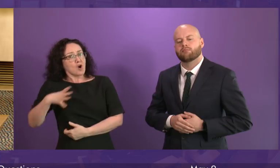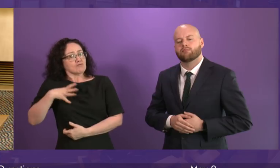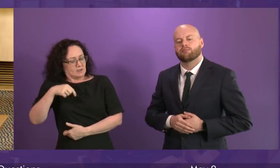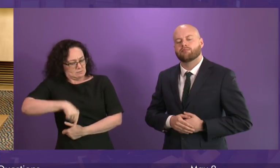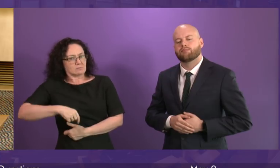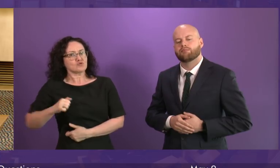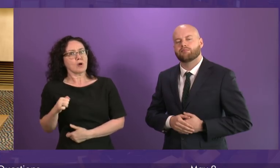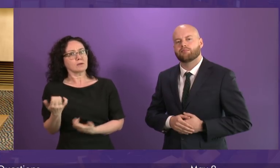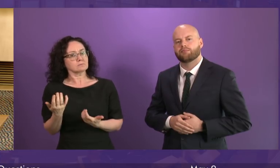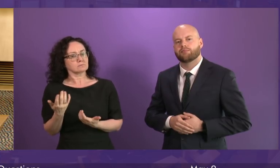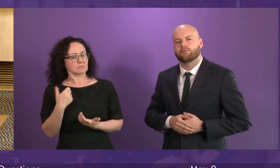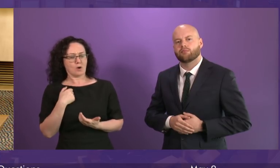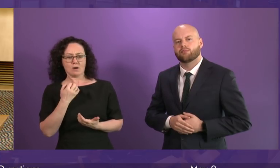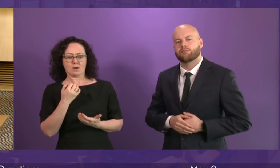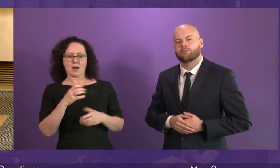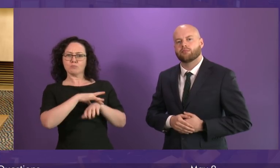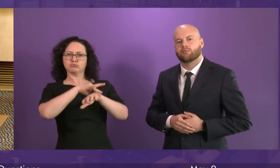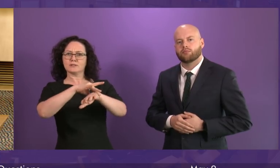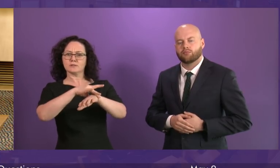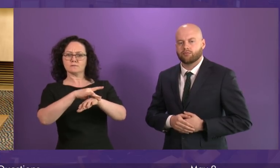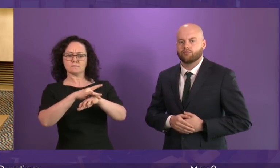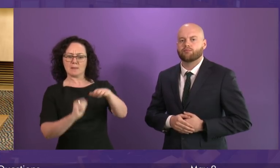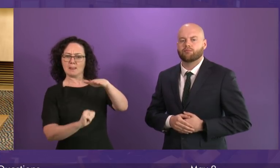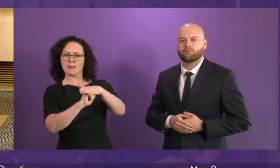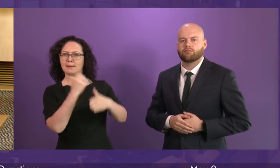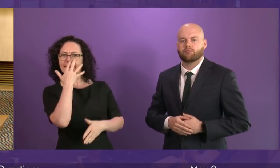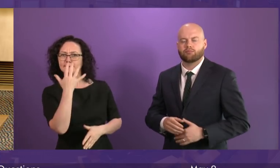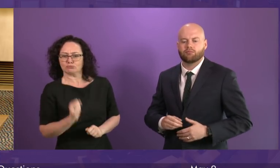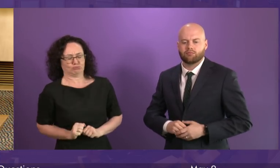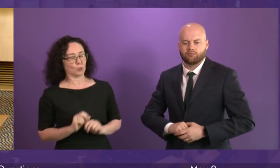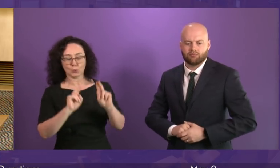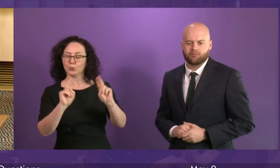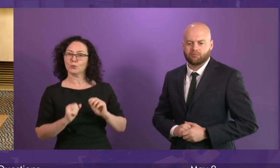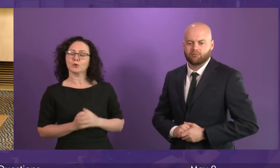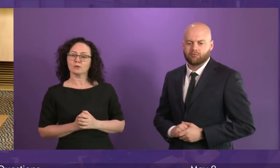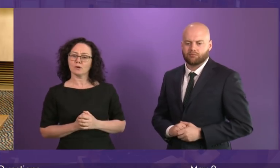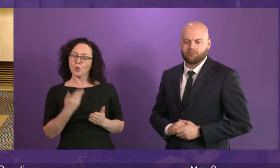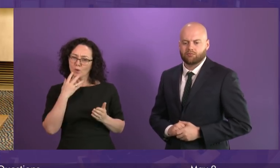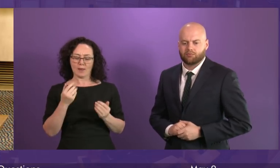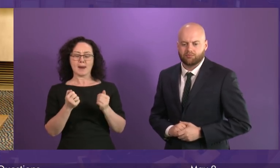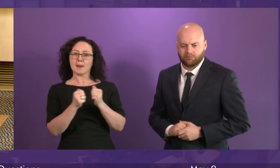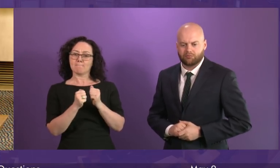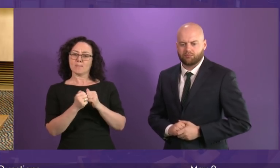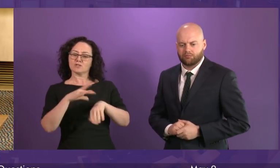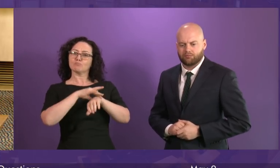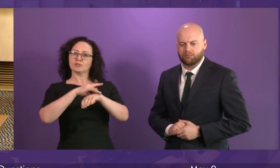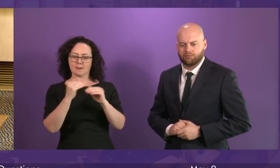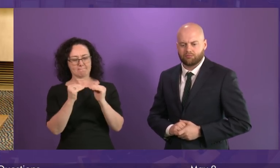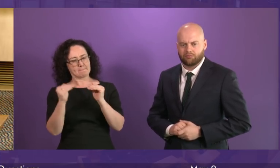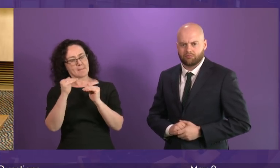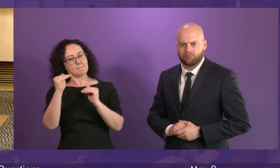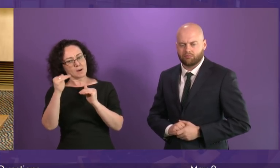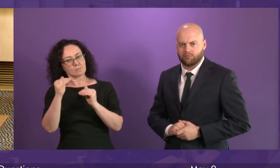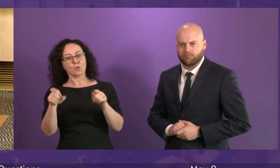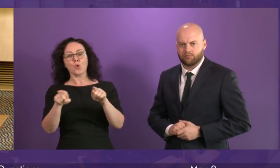There's no age limit on our modern apprenticeships and of course we are increasing the number just as we are increasing the reach of vocational education